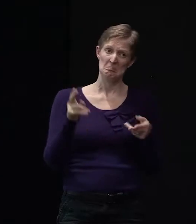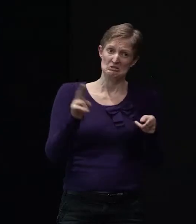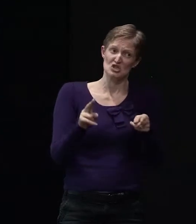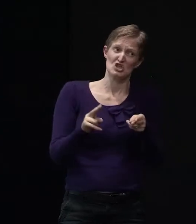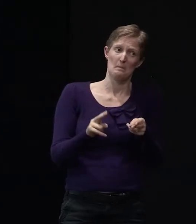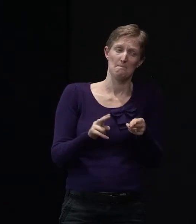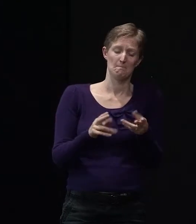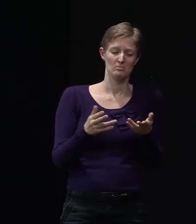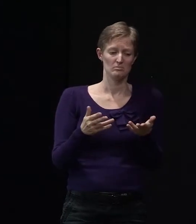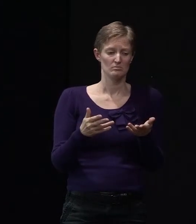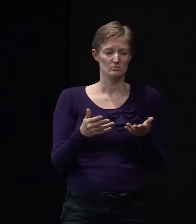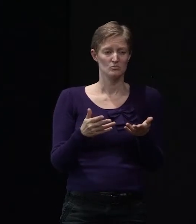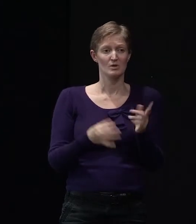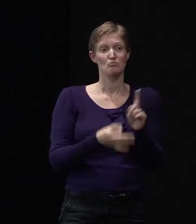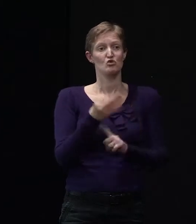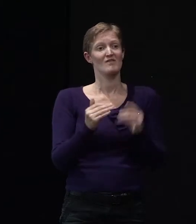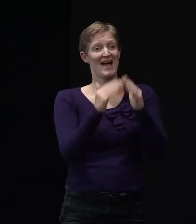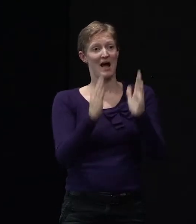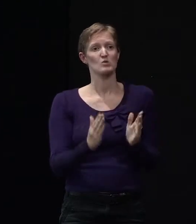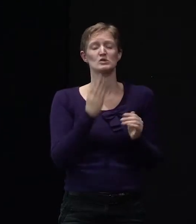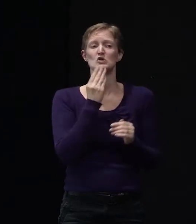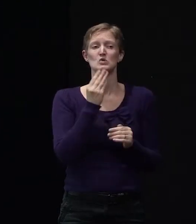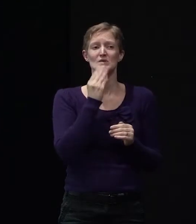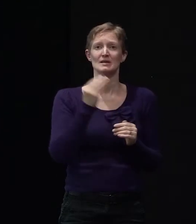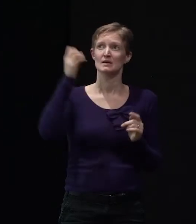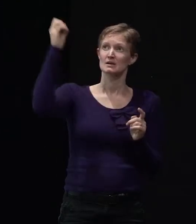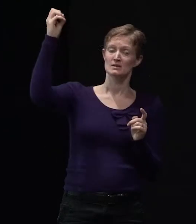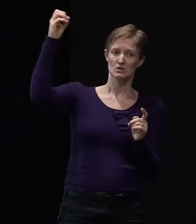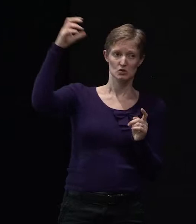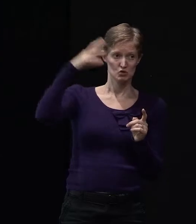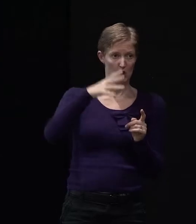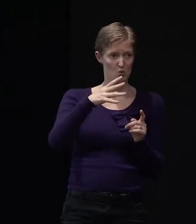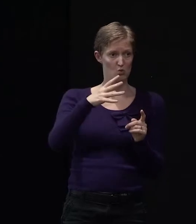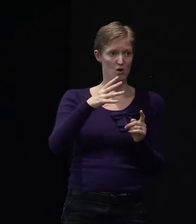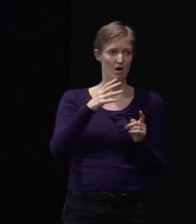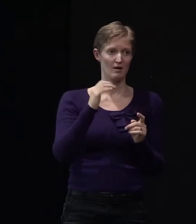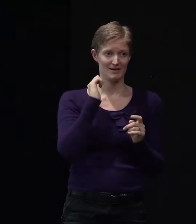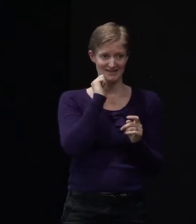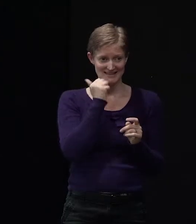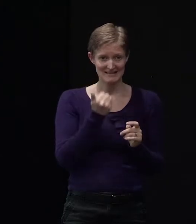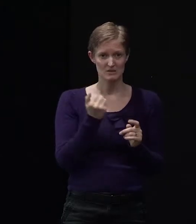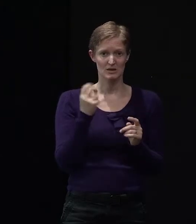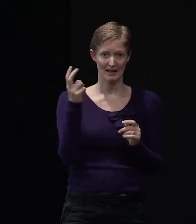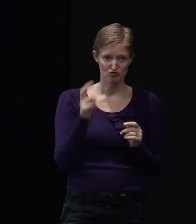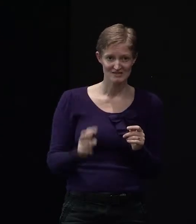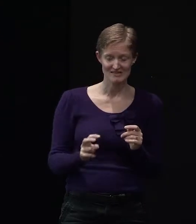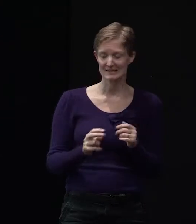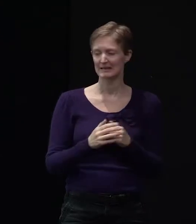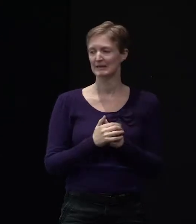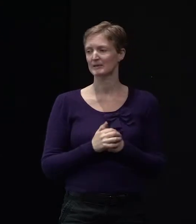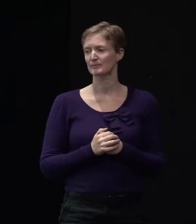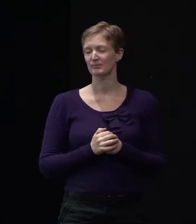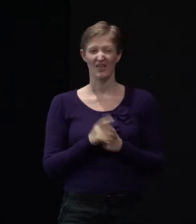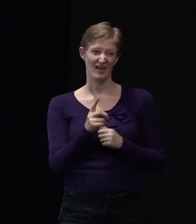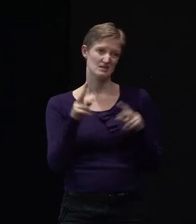serviceability of your house through some sort of disaster by putting in that kind of future proofing